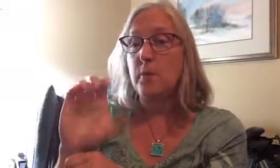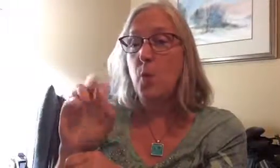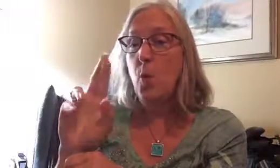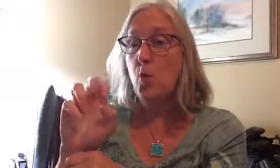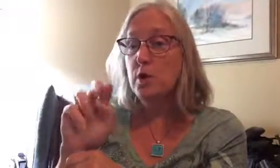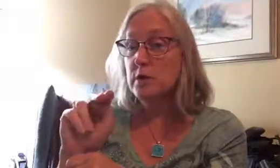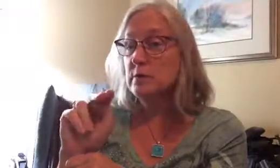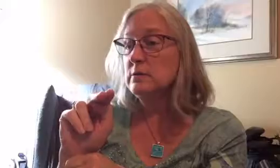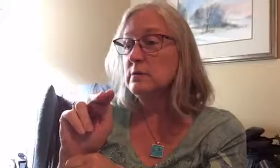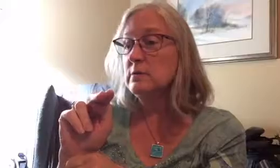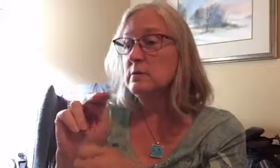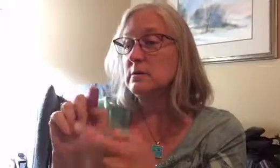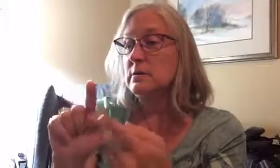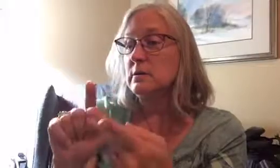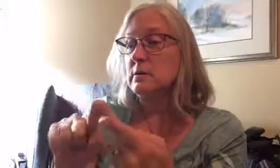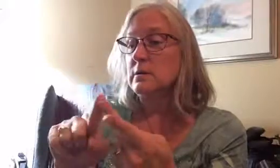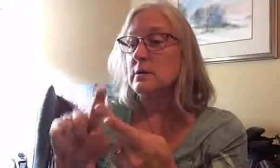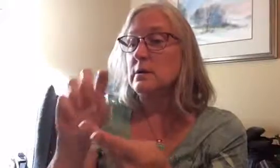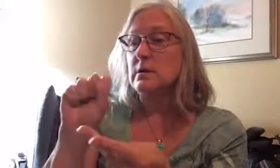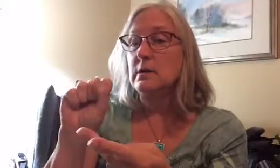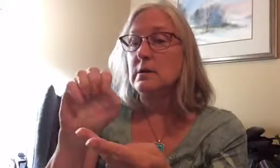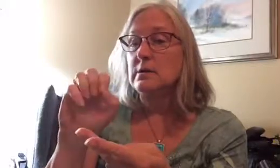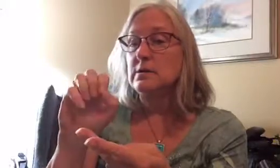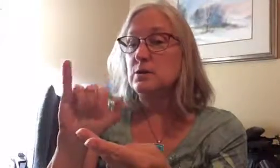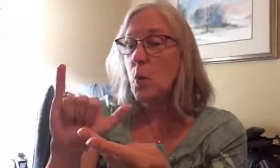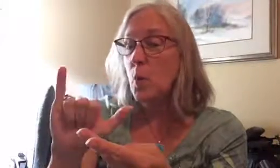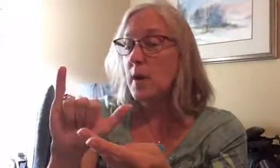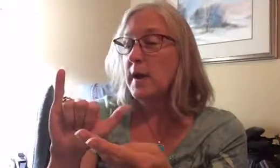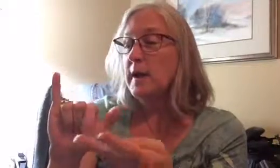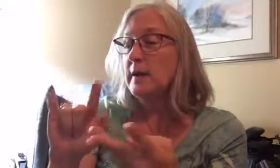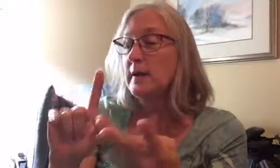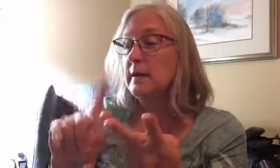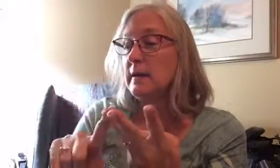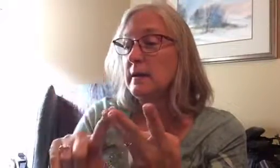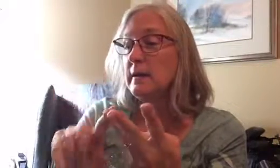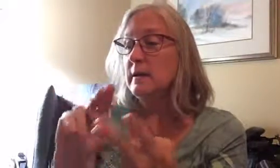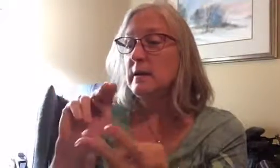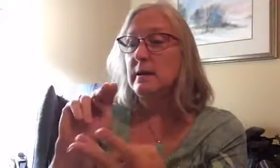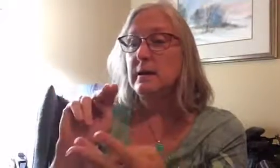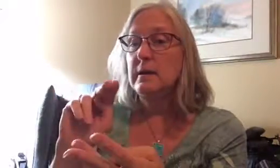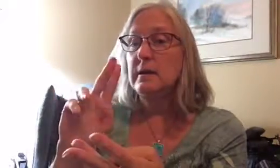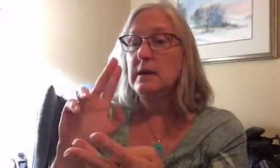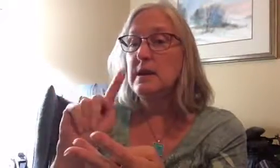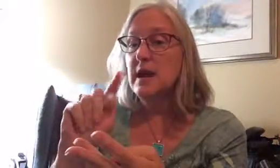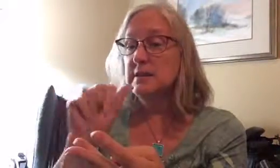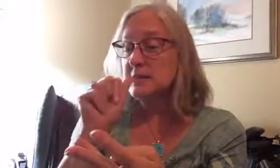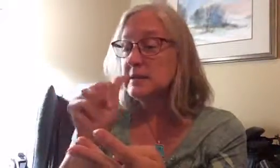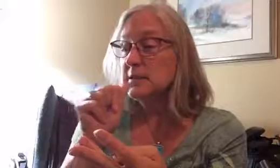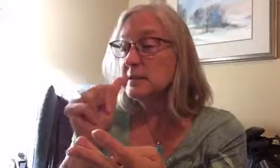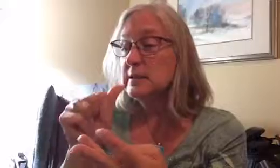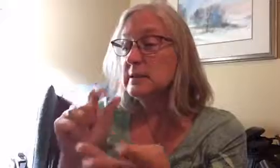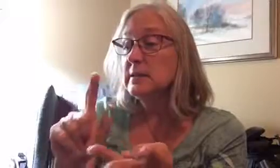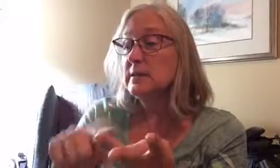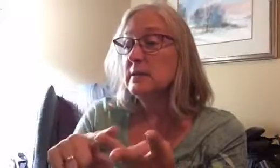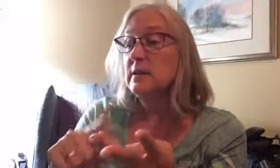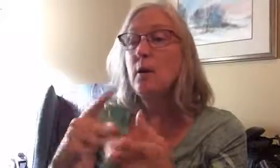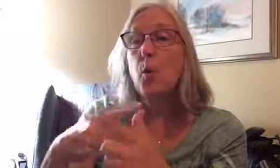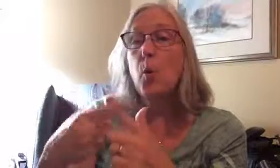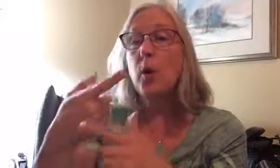corn soy nuts or